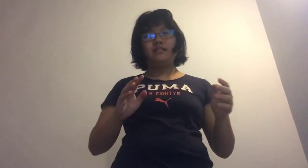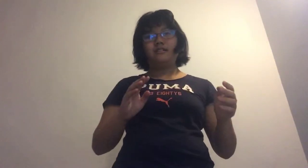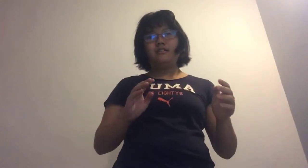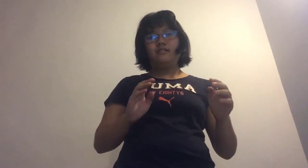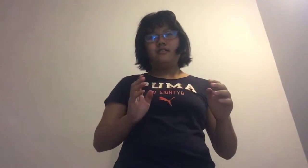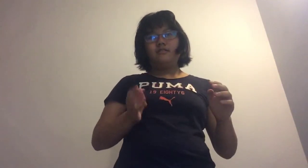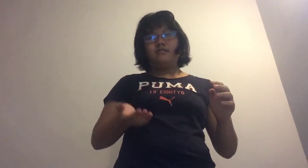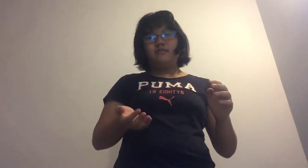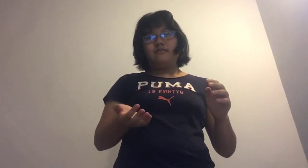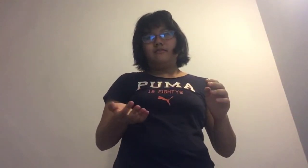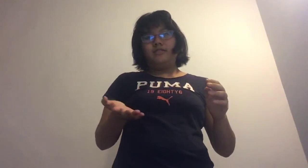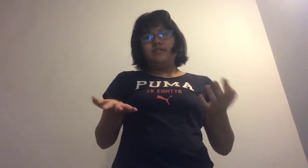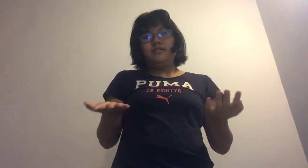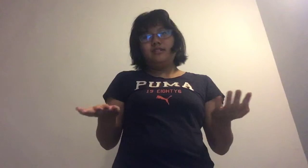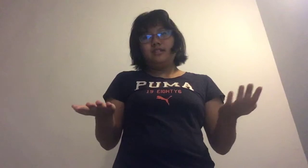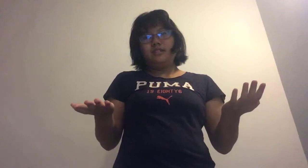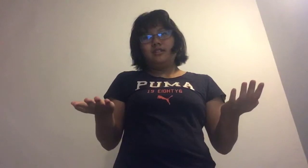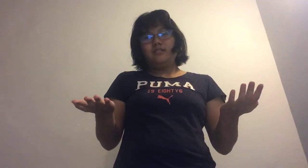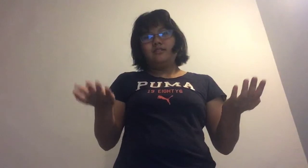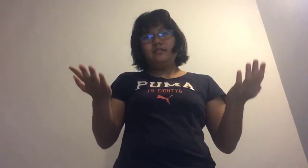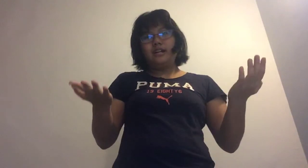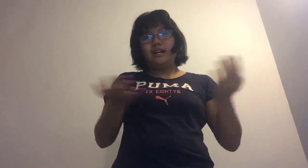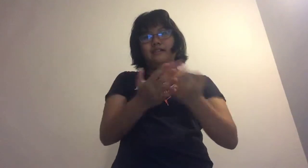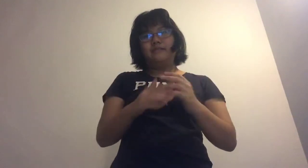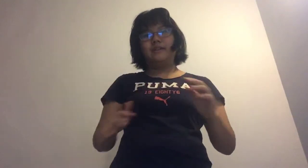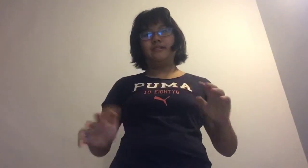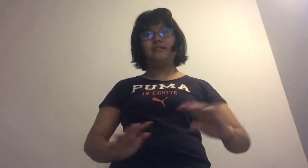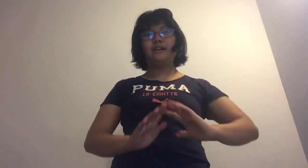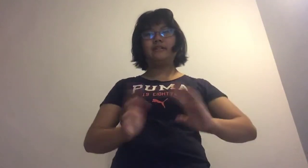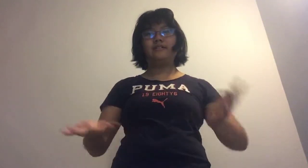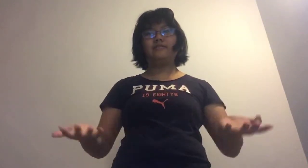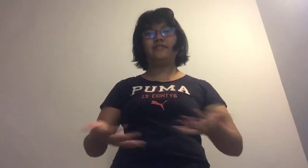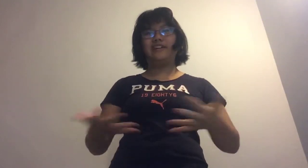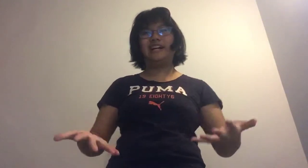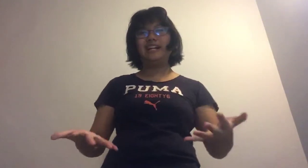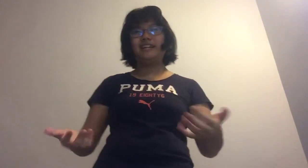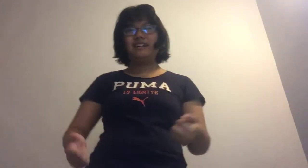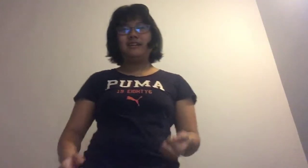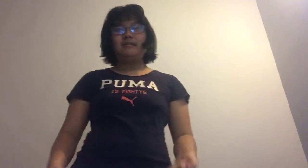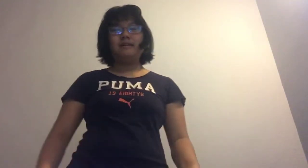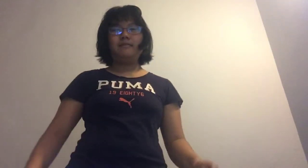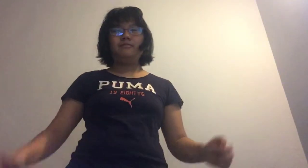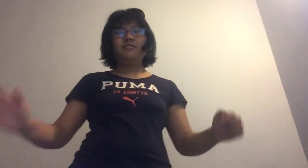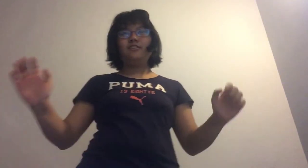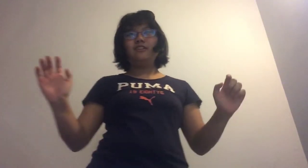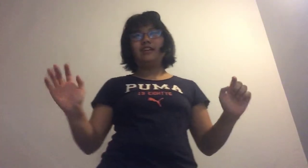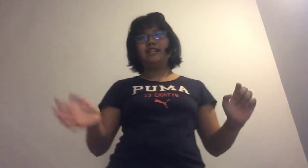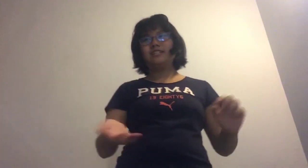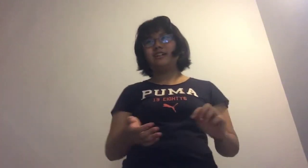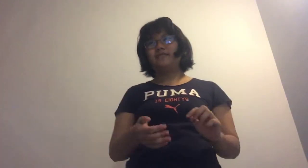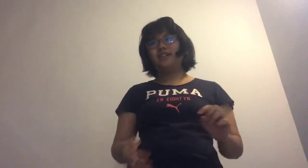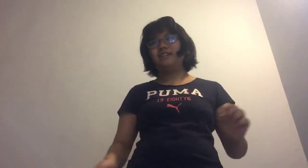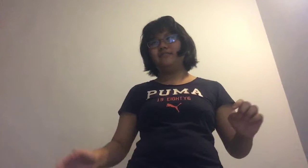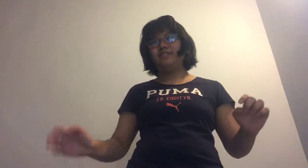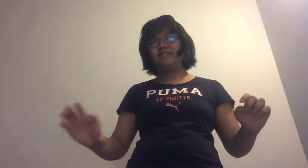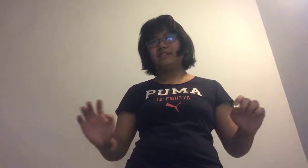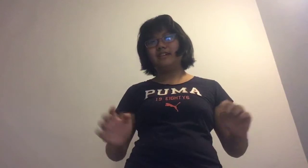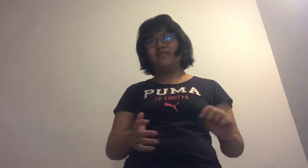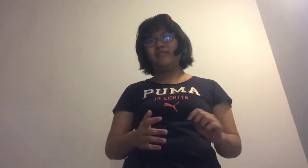a few years old. I don't know, I like forgot. But before I get started making videos every